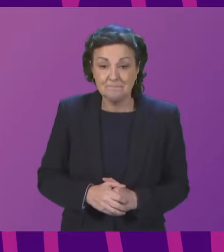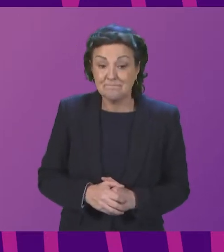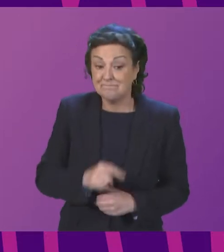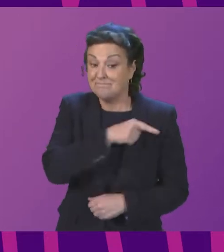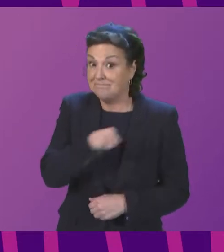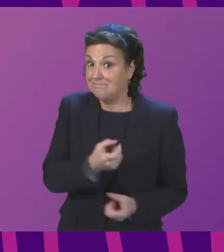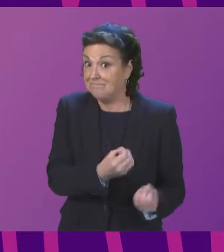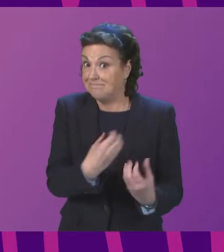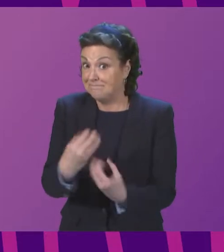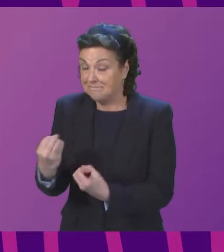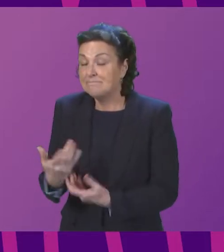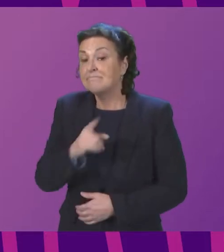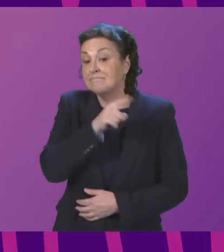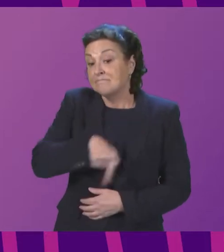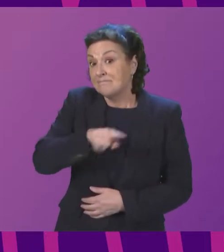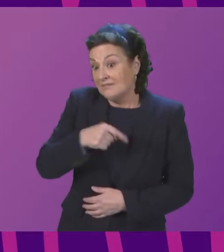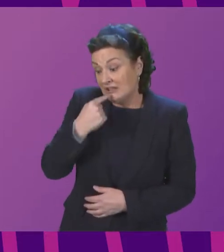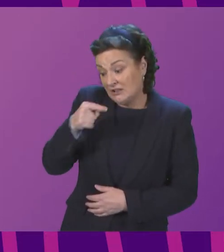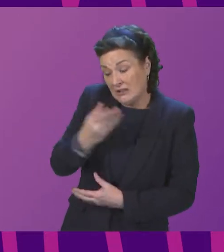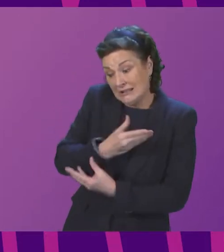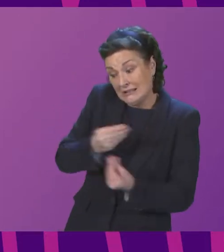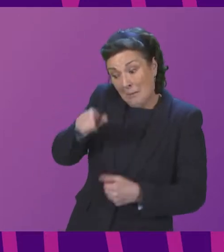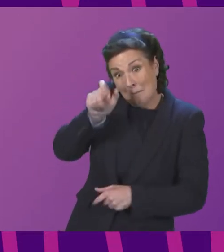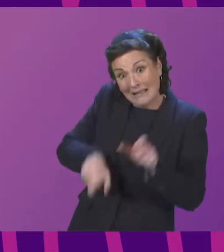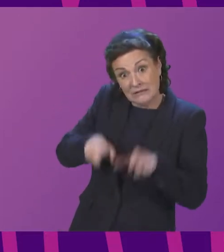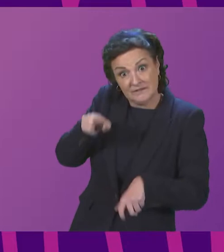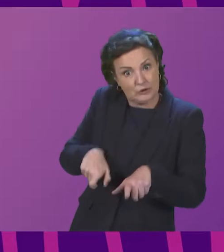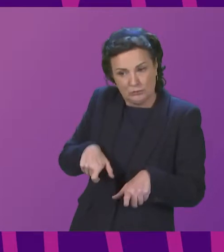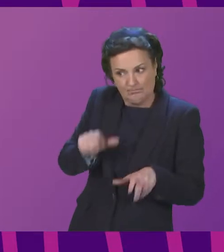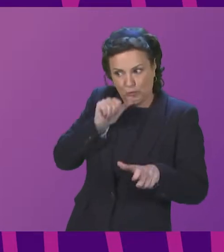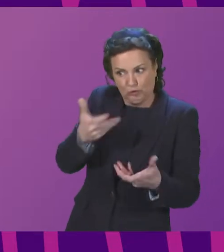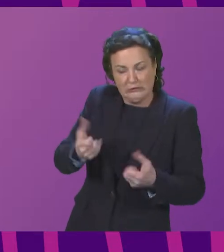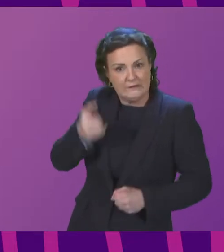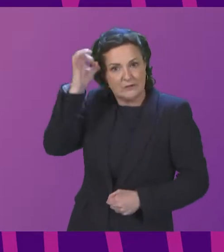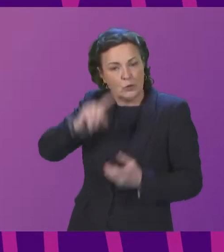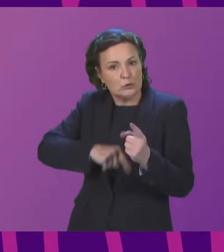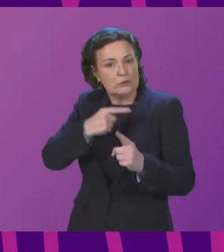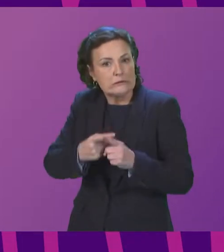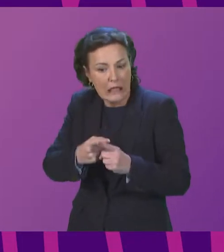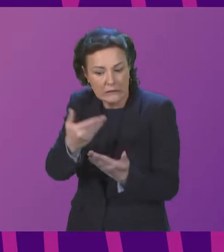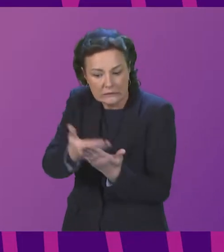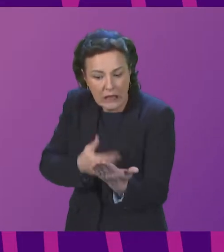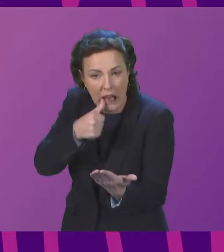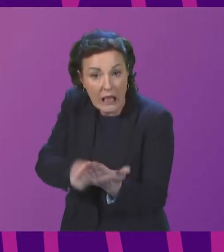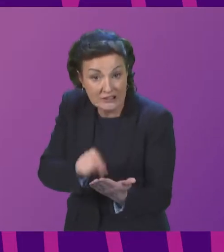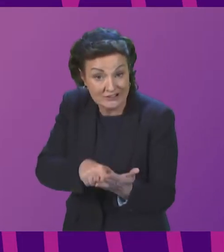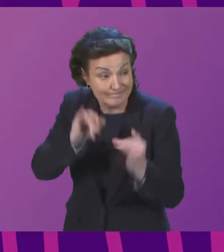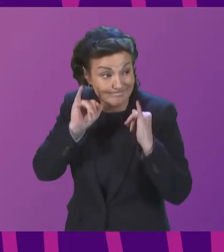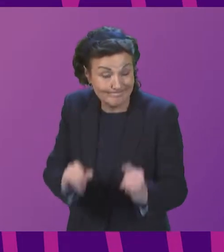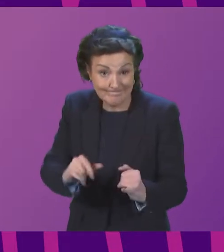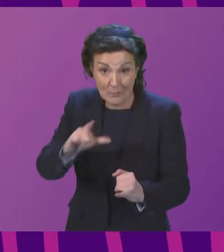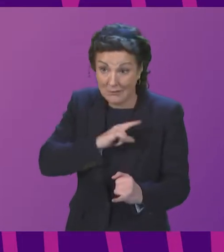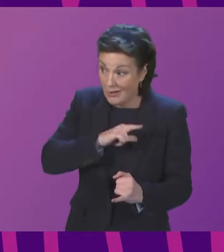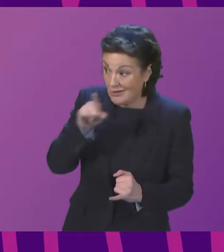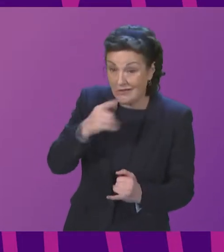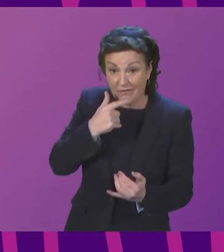petitioners' concerns about individuals not receiving a council tax notice, COSLA suggests that based on the reliability of postal services and availability of e